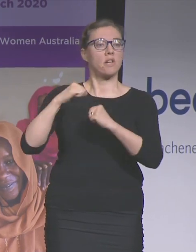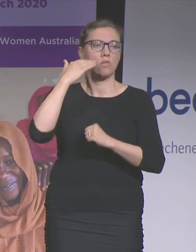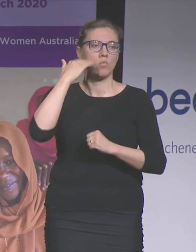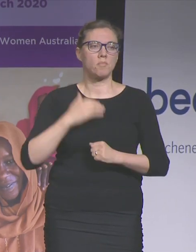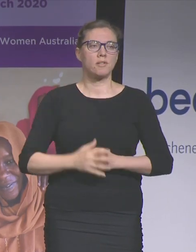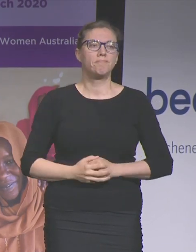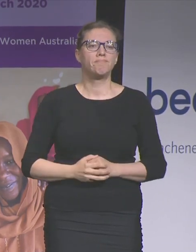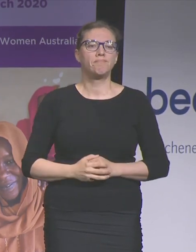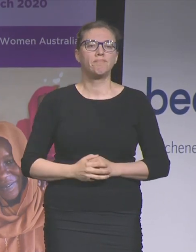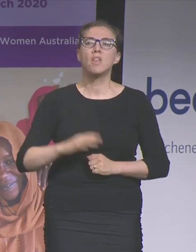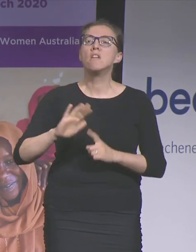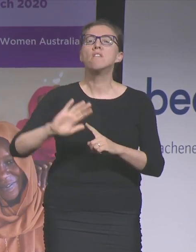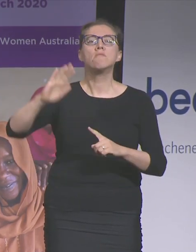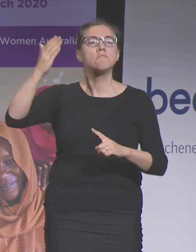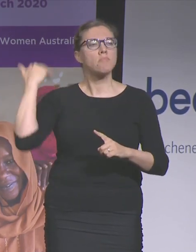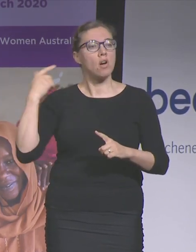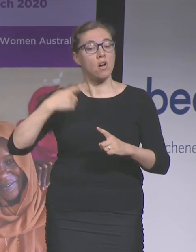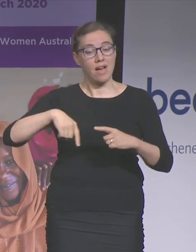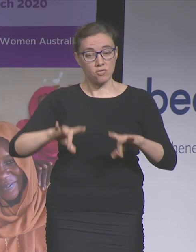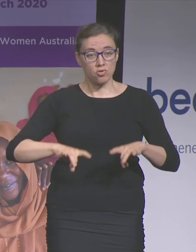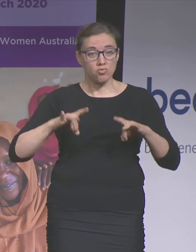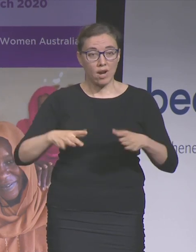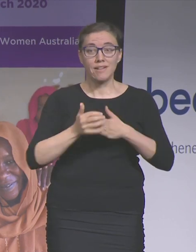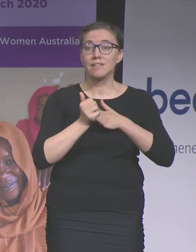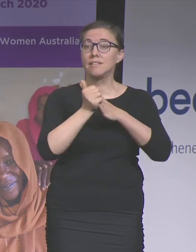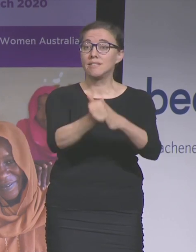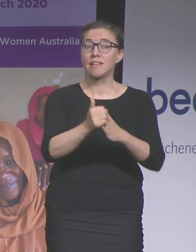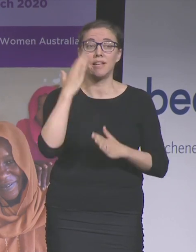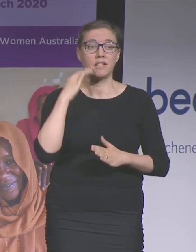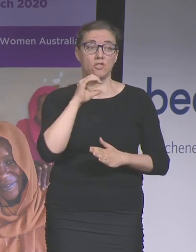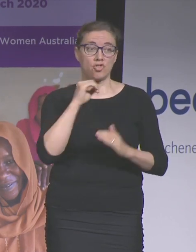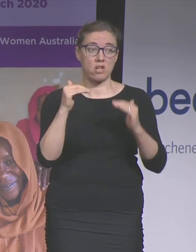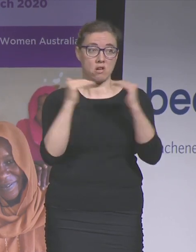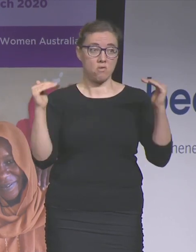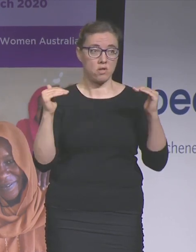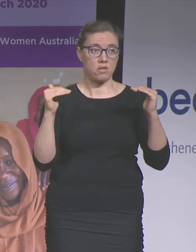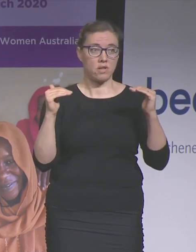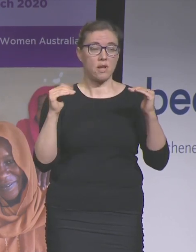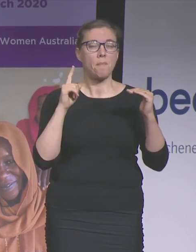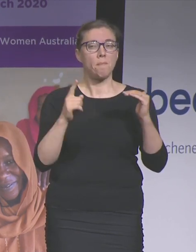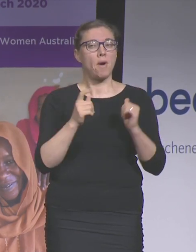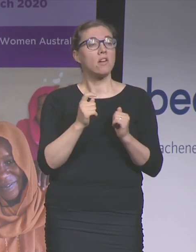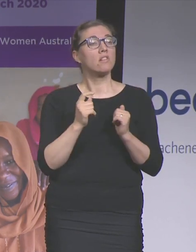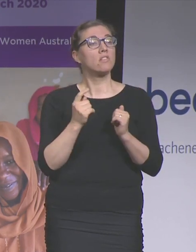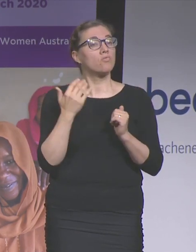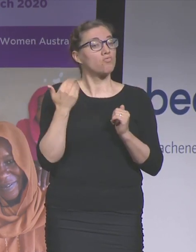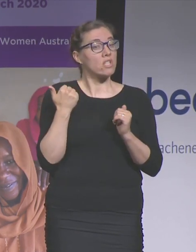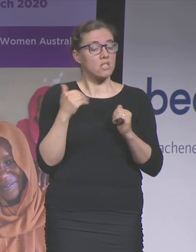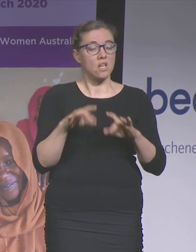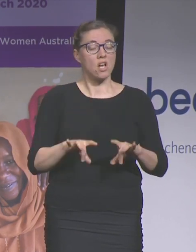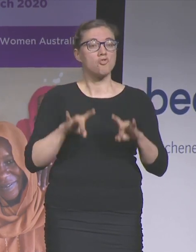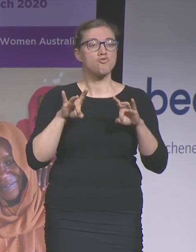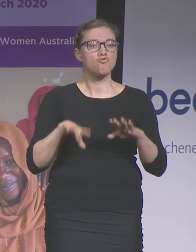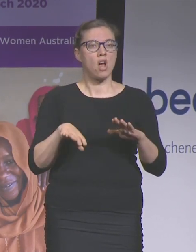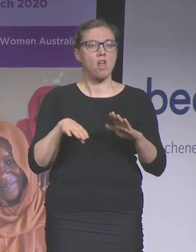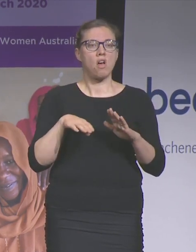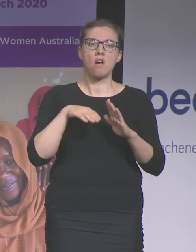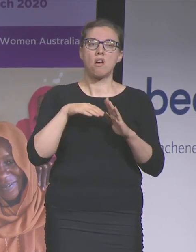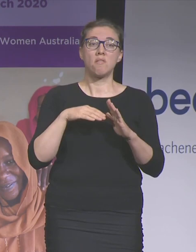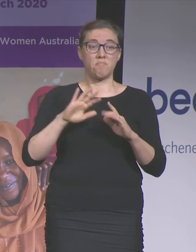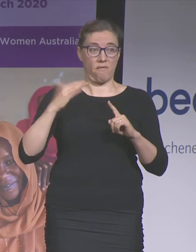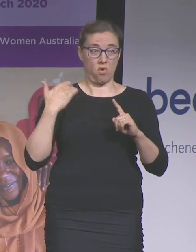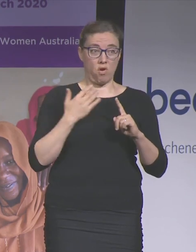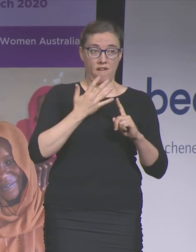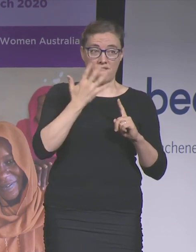equality but in recent years on the world economic forum's global gender gap index Australia has fallen from 15th